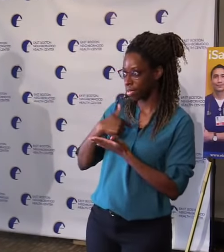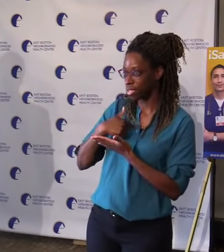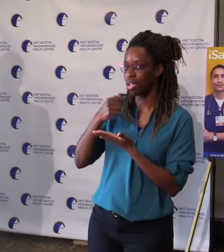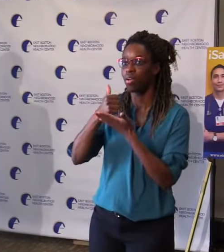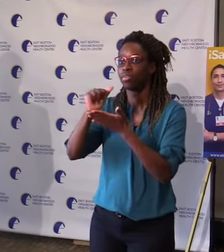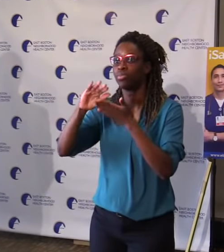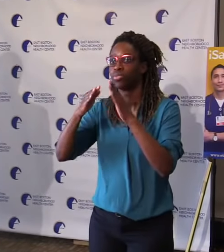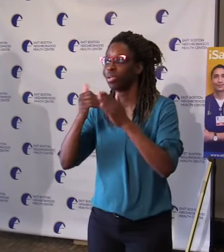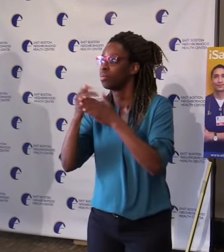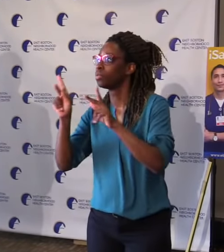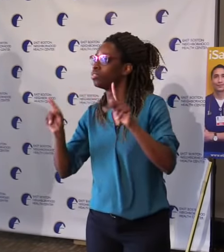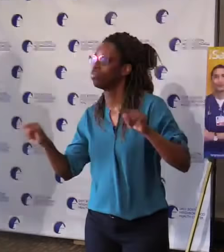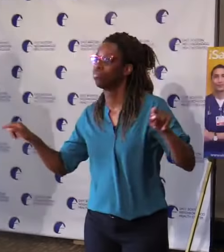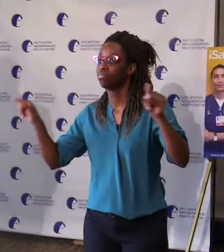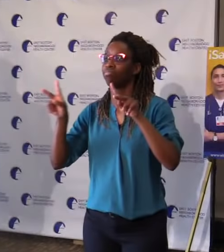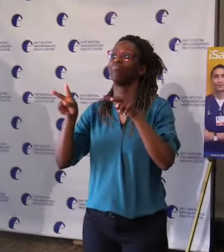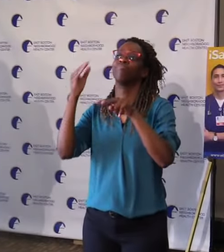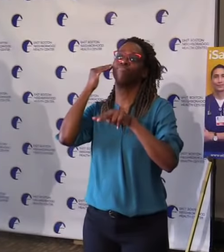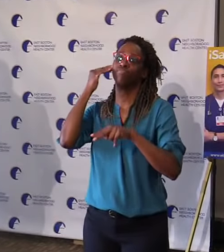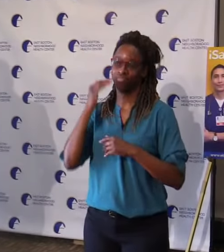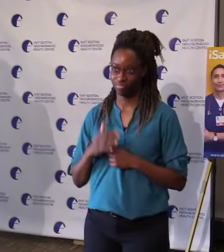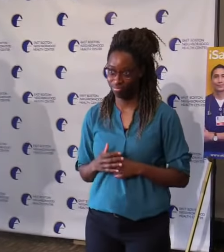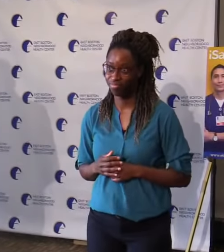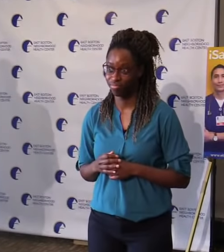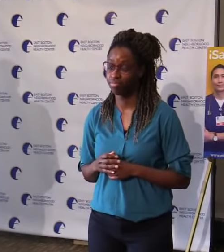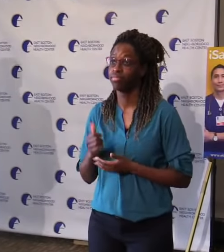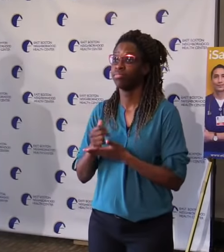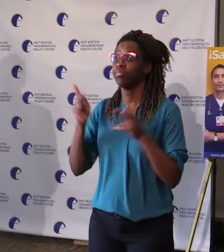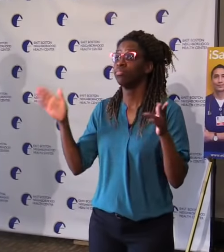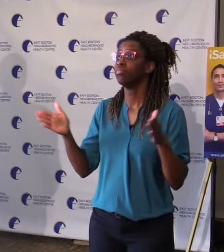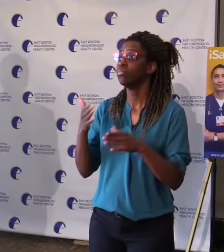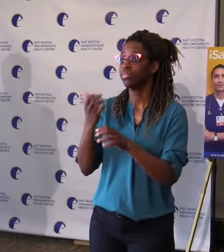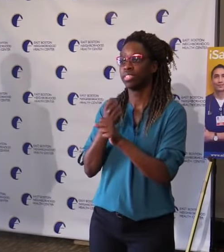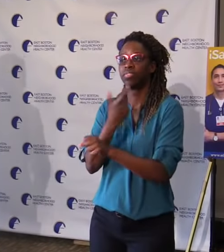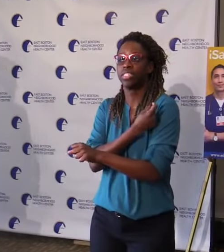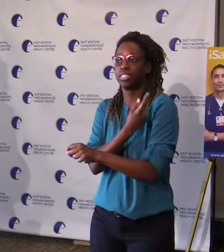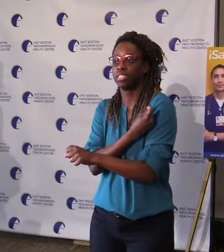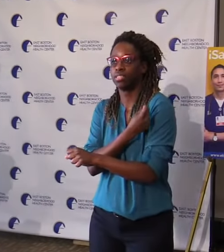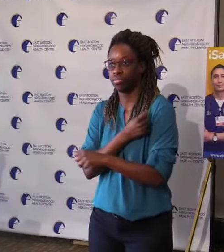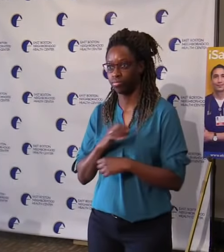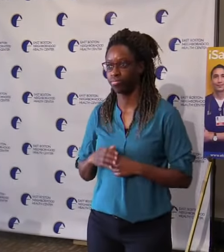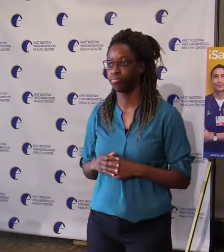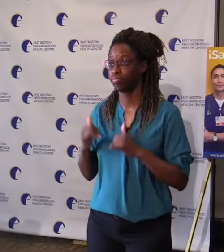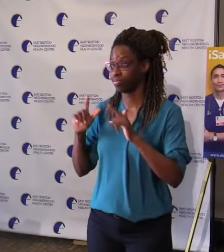best decision for themselves and their families and come get vaccinated. And with that, I will turn it over to Mike Curry.